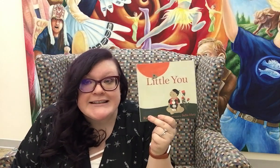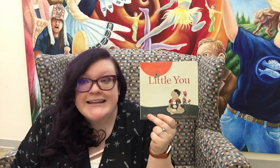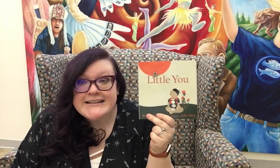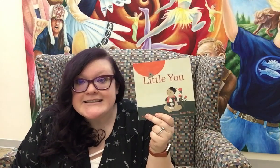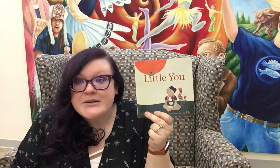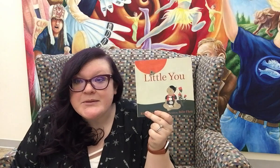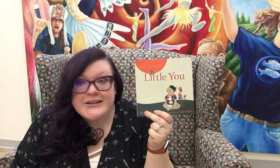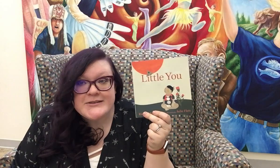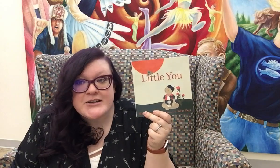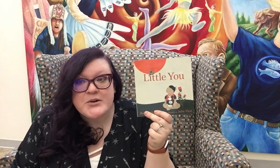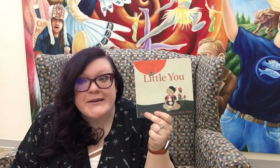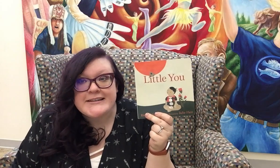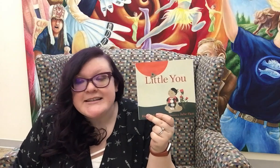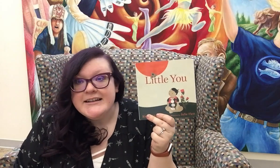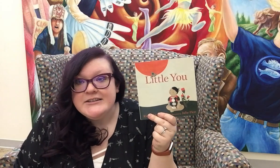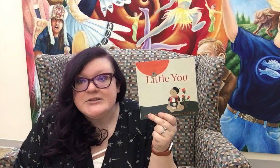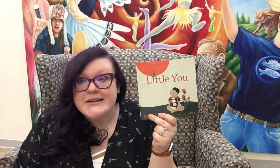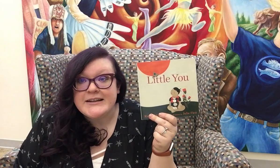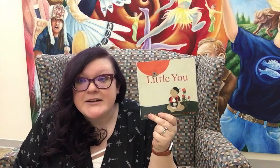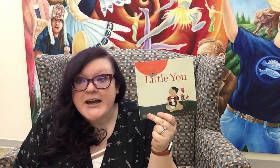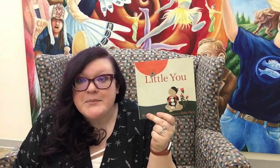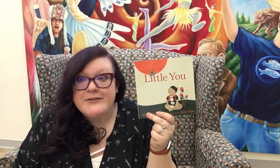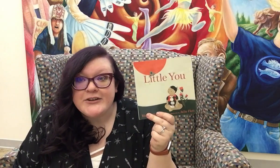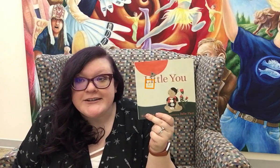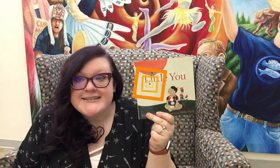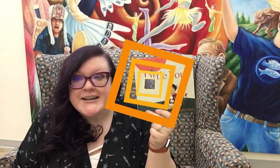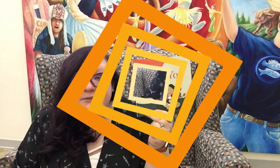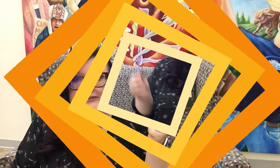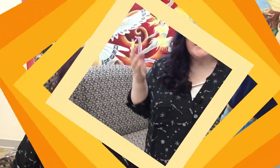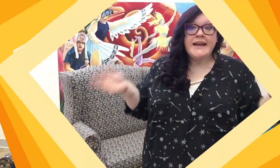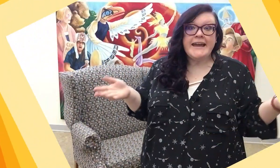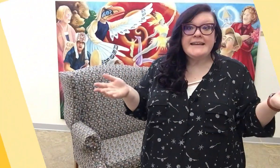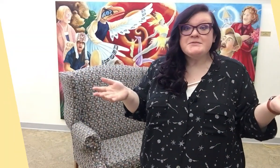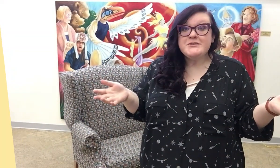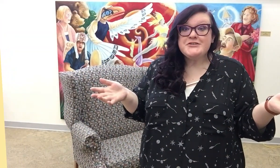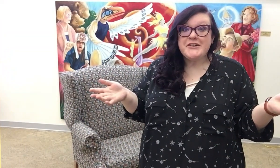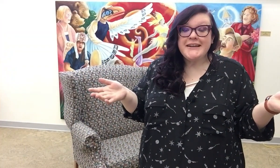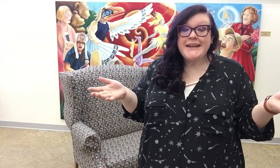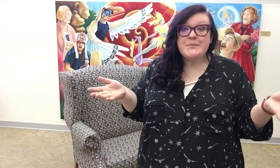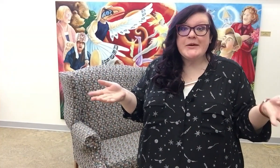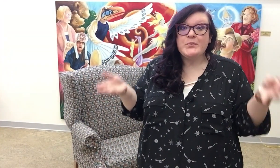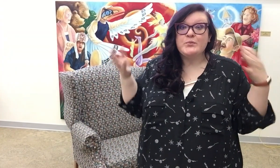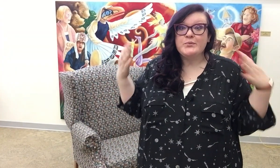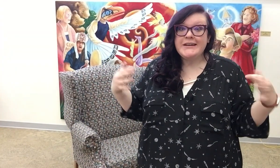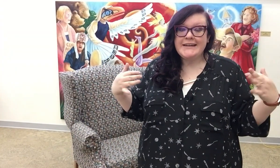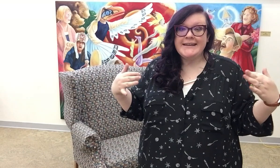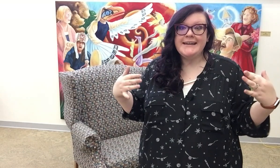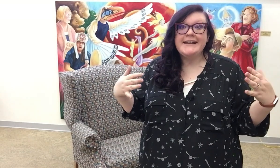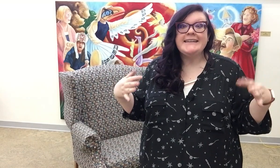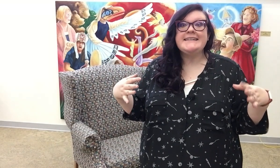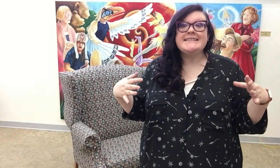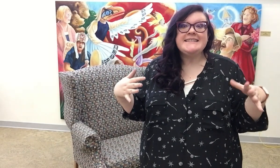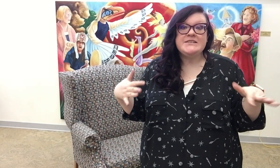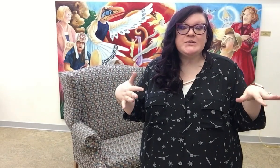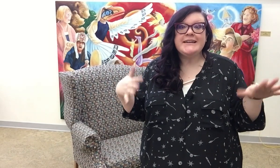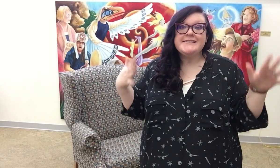links down below as always to get a copy for yourself. As we're talking about reading, I'd like to teach you a